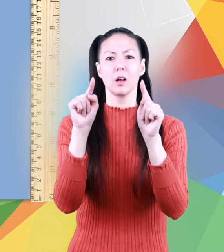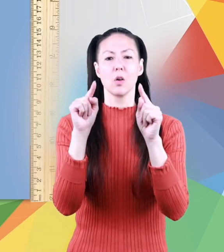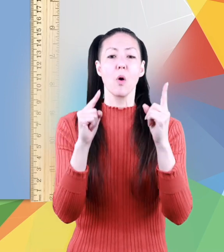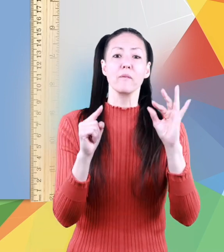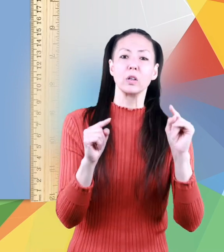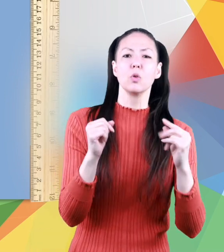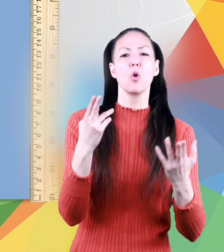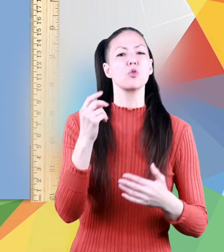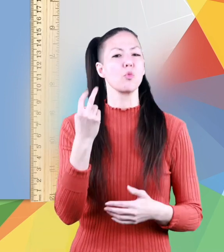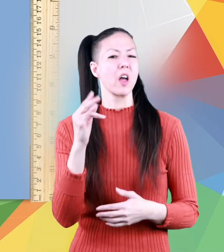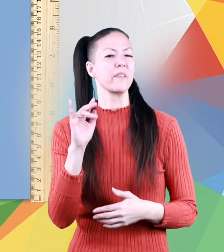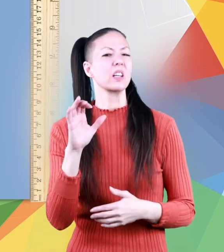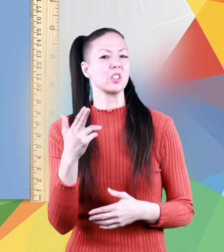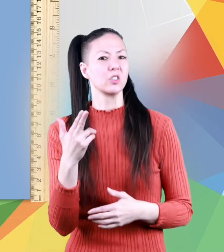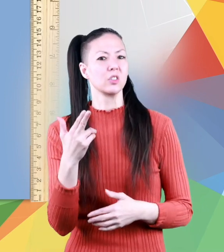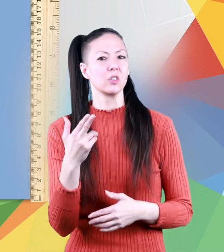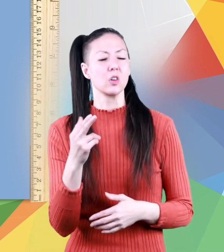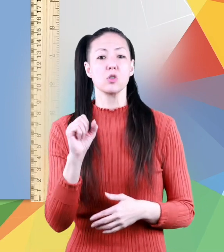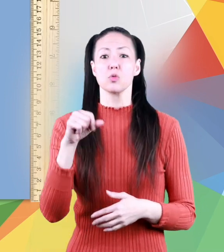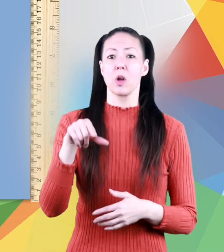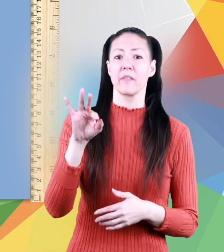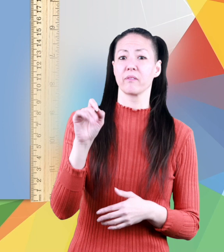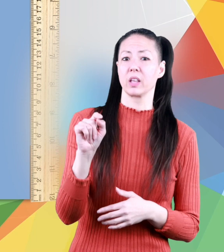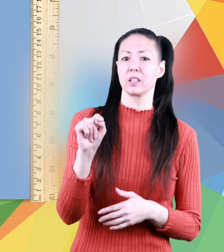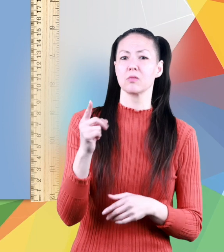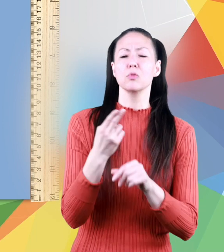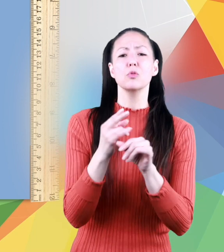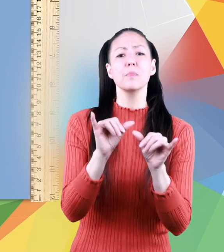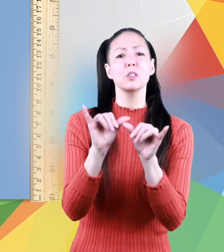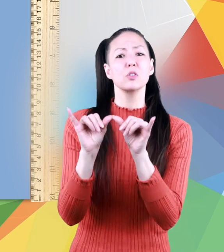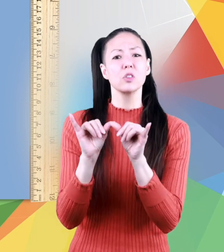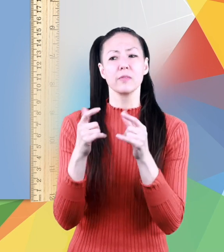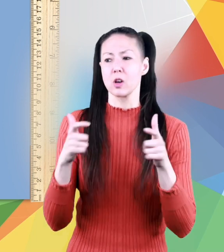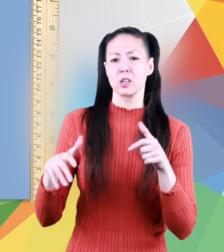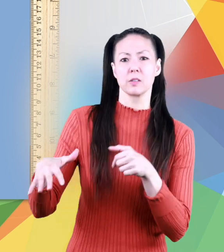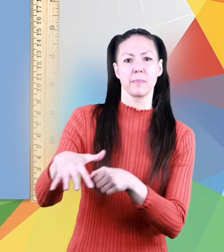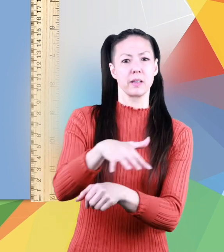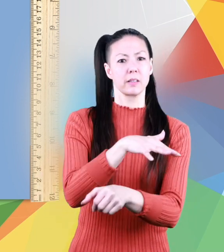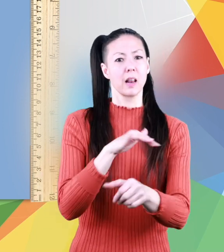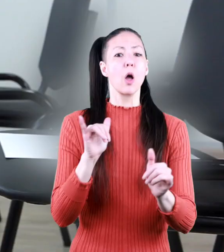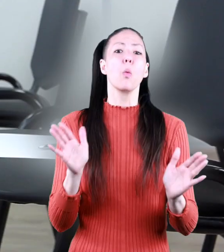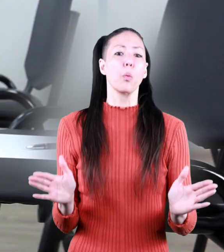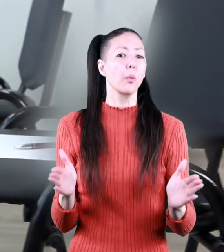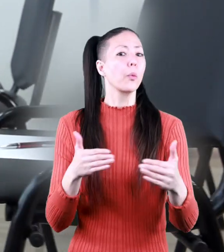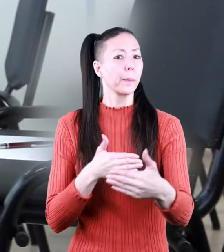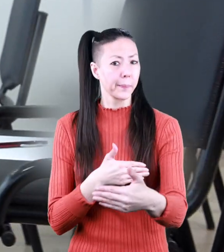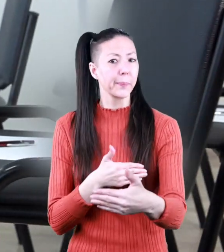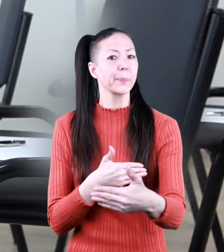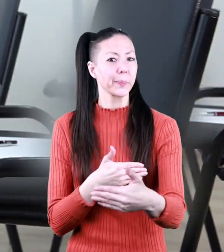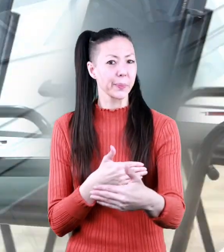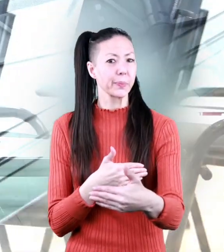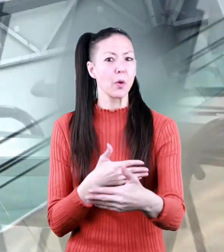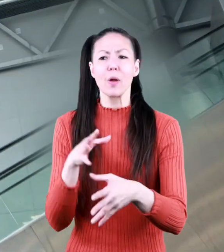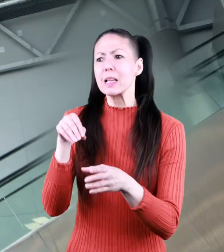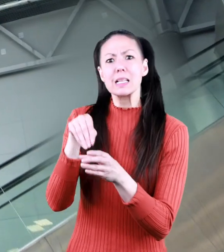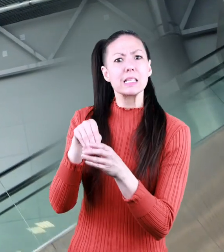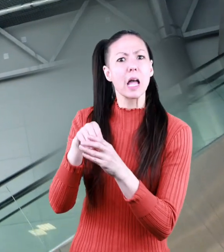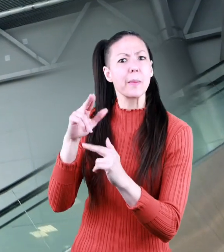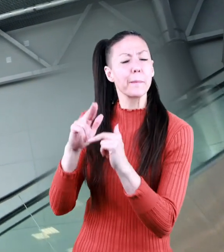twelve inches square feet are used to measure the area of larger spaces like rooms or insides of